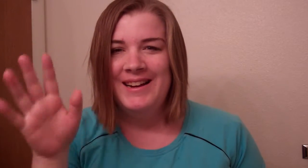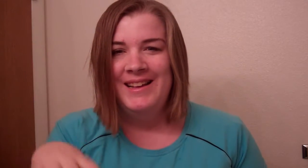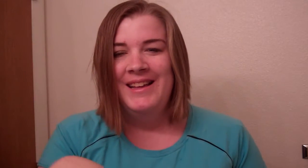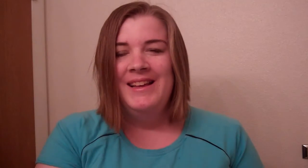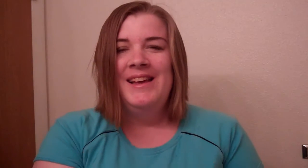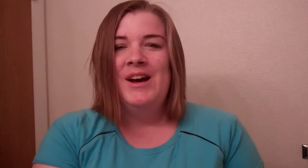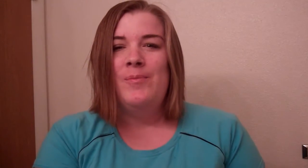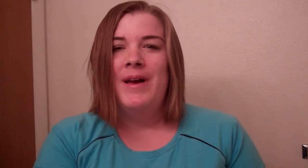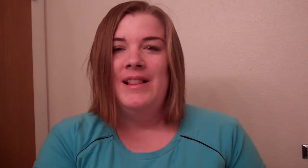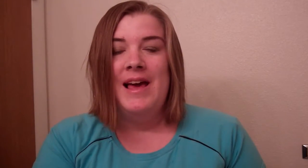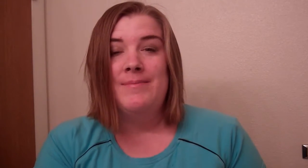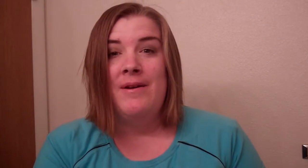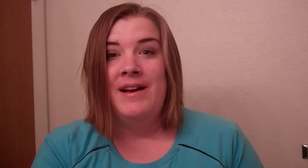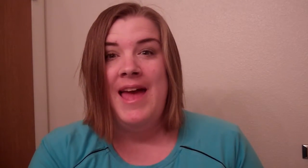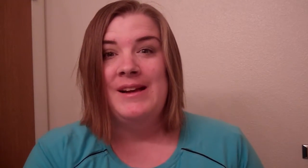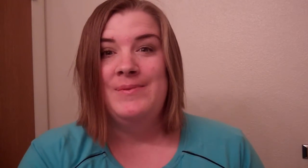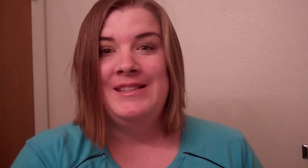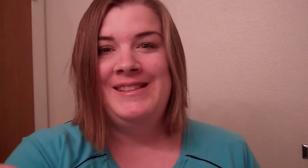hope y'all like my reenactments